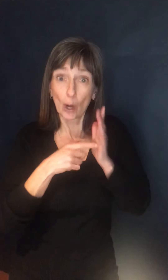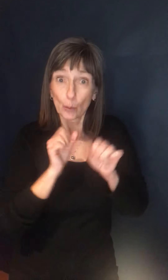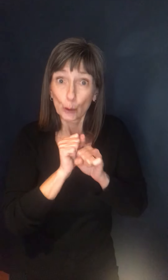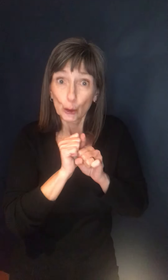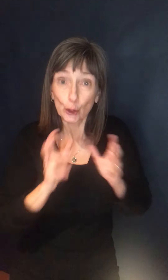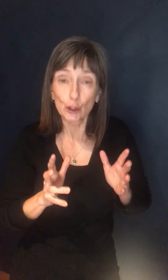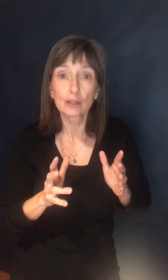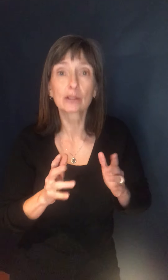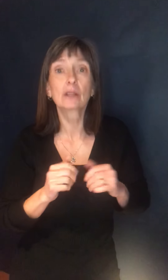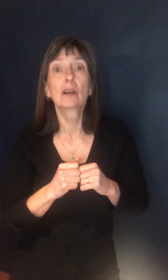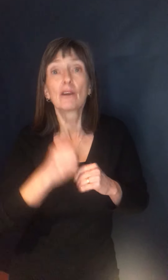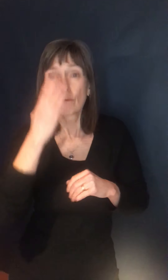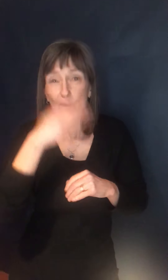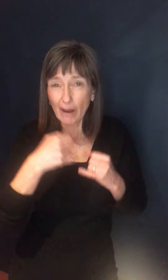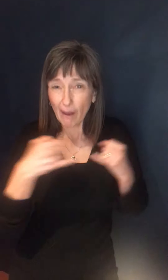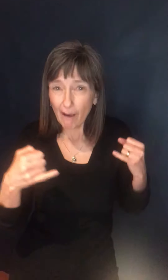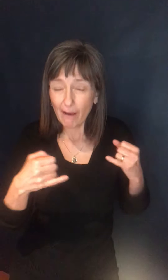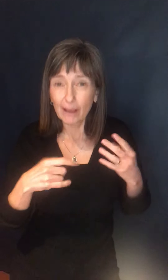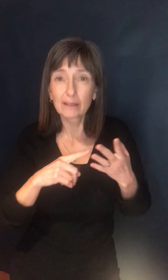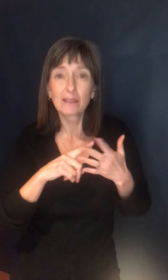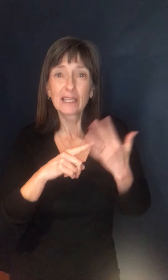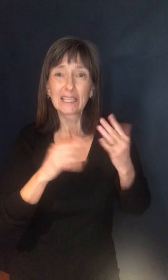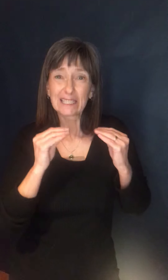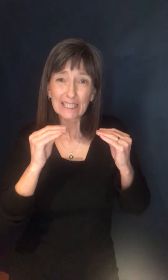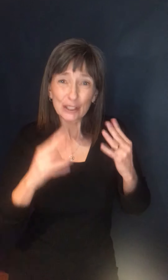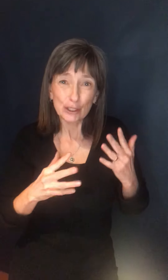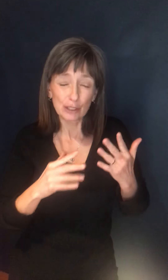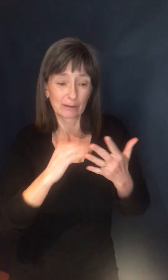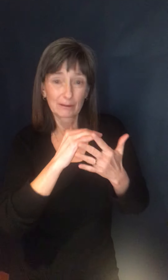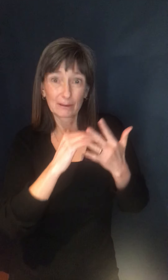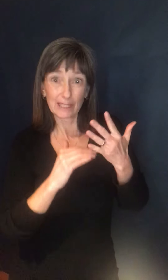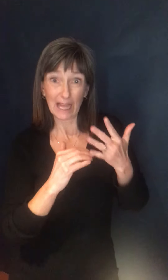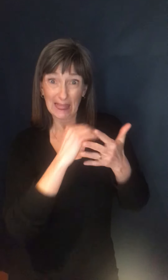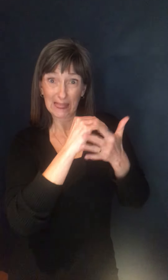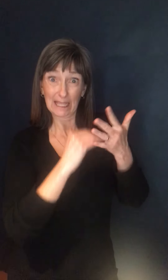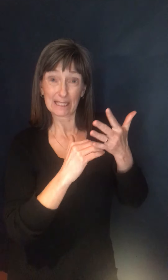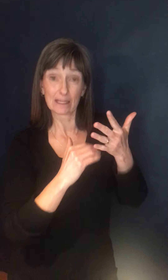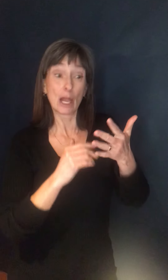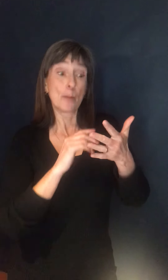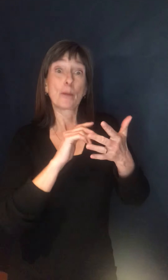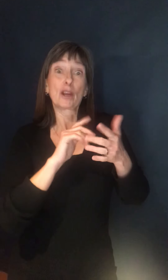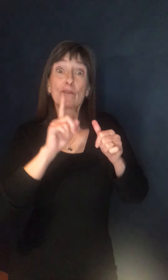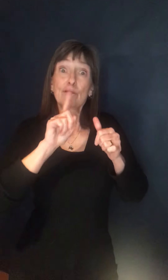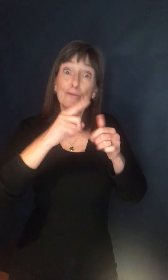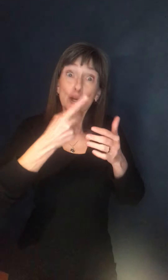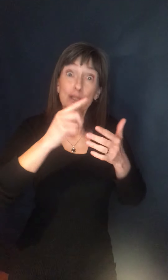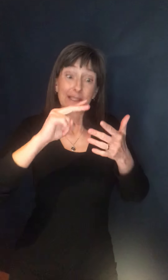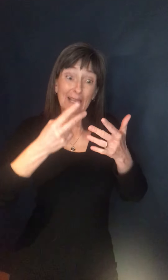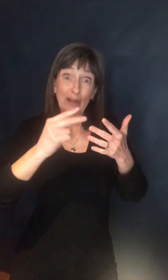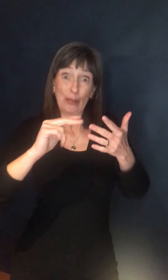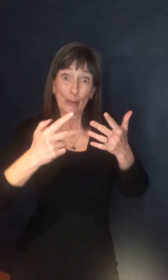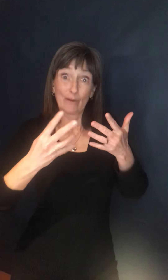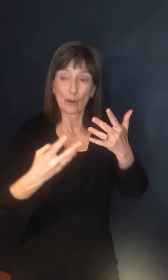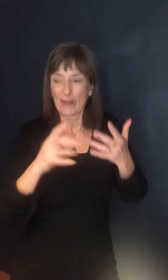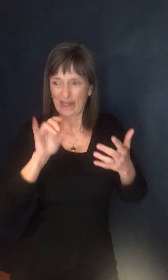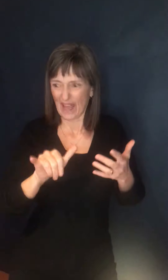frontline, uh, teachers. I'm just wondering, so the list there, is that the order you're looking to go through? Because that's, I think, where people are confused. They see